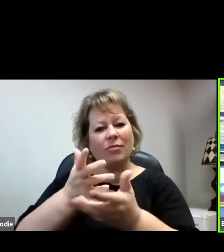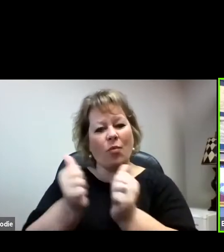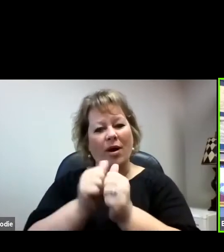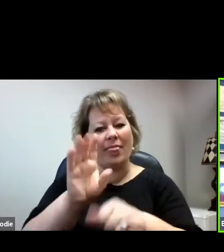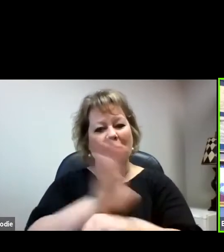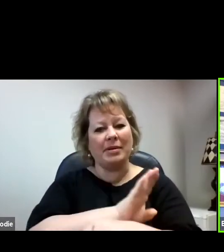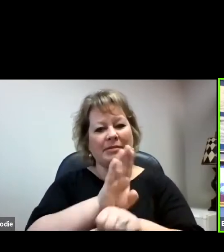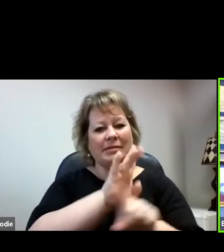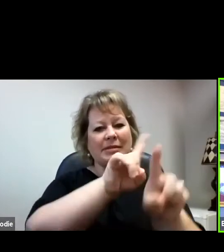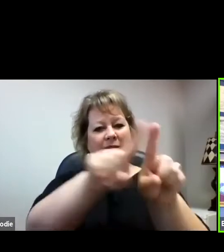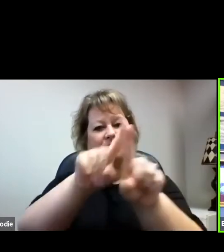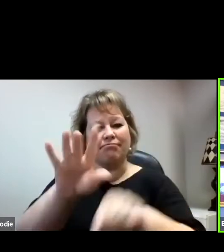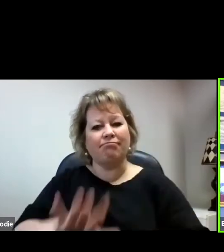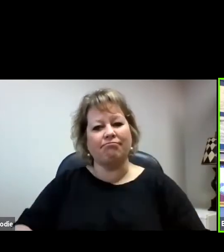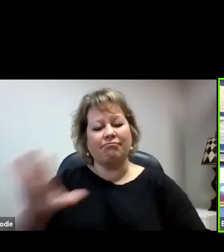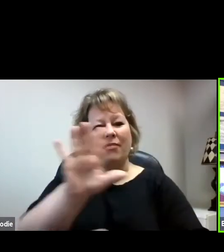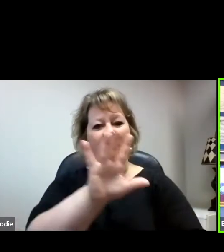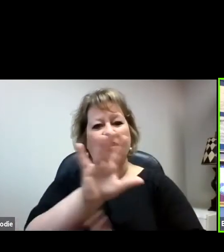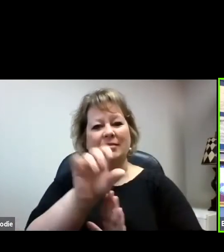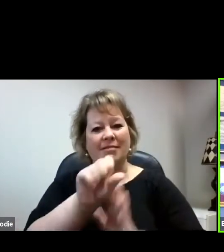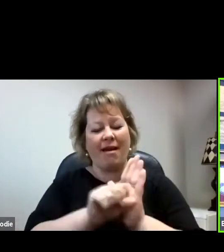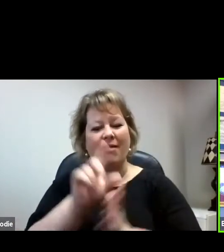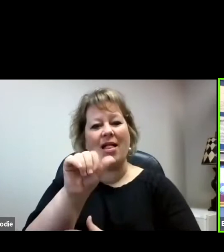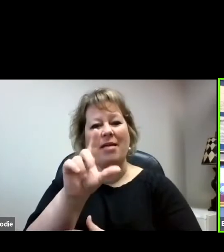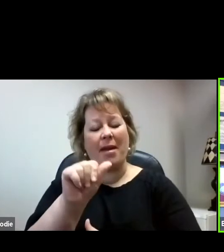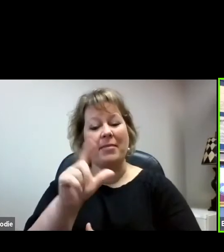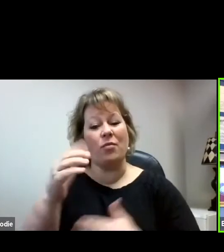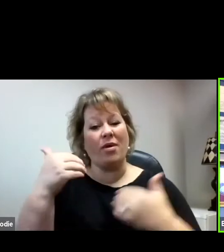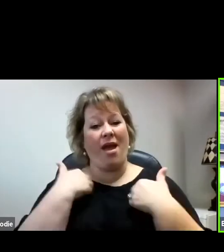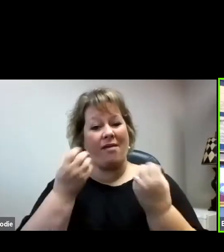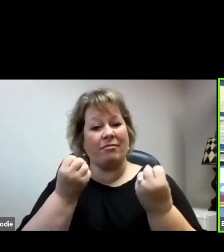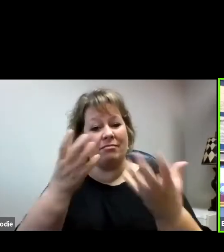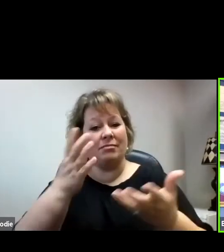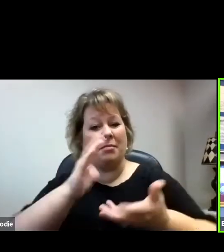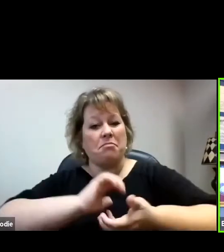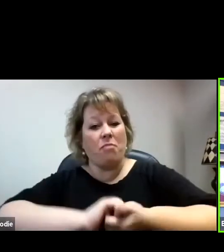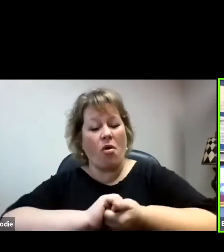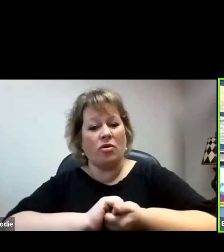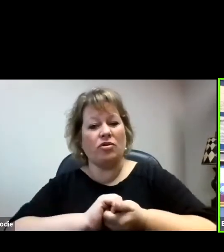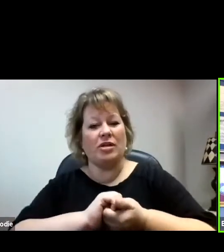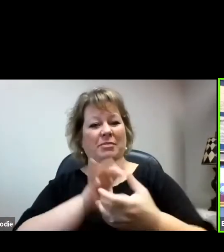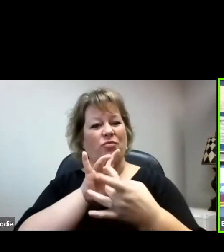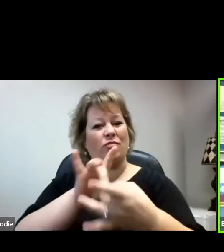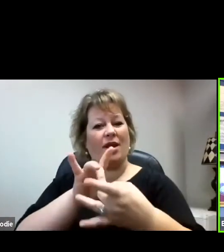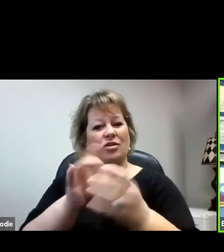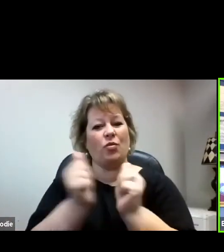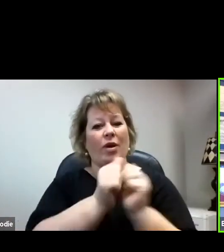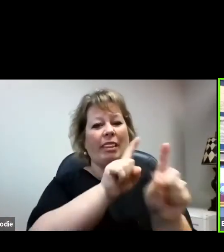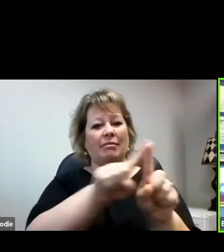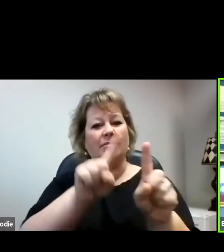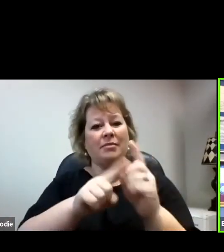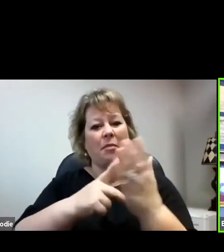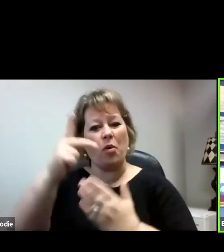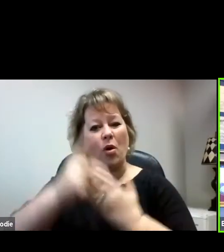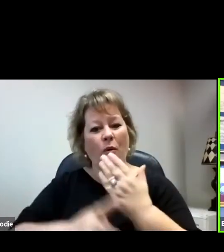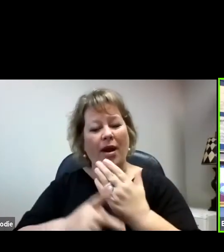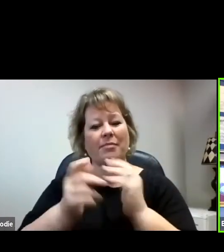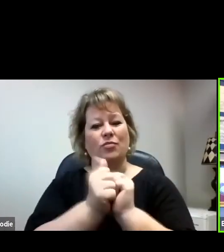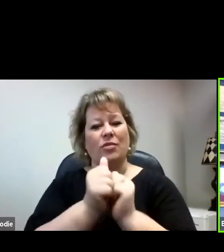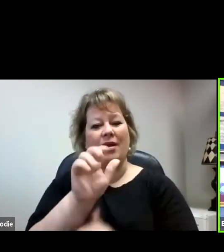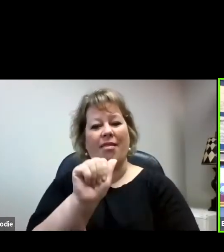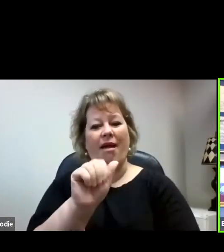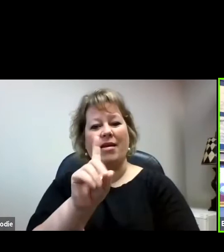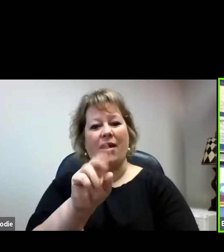And we do have partnerships and several relationships in various programs with ADRS and